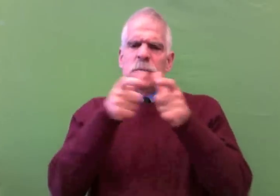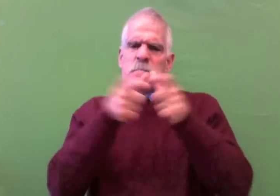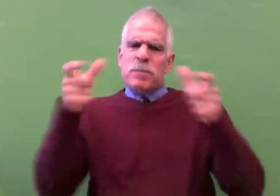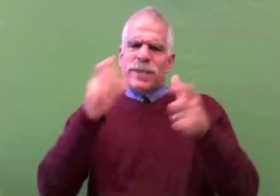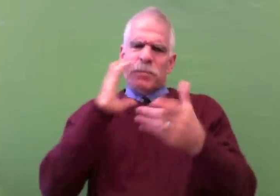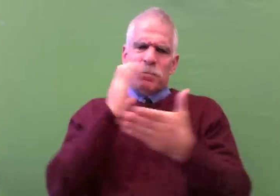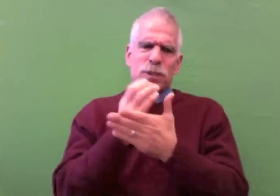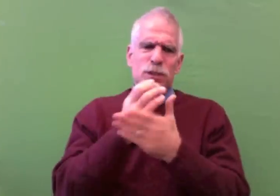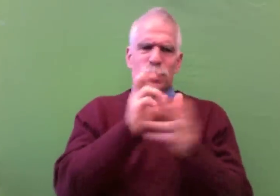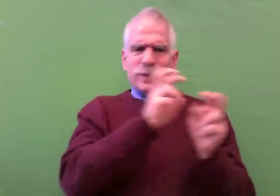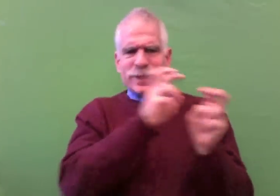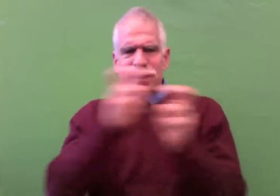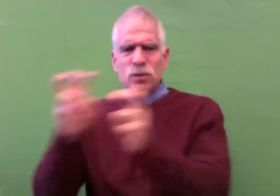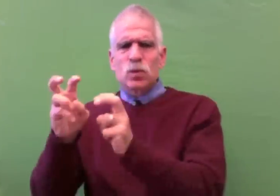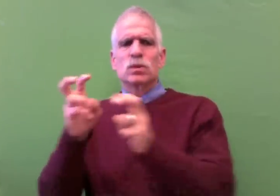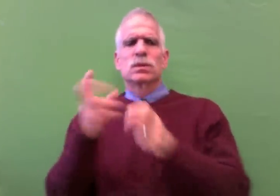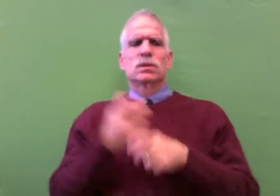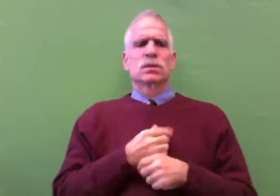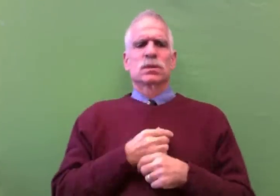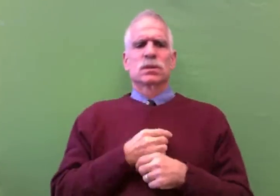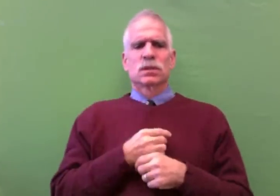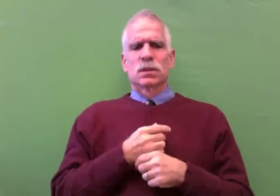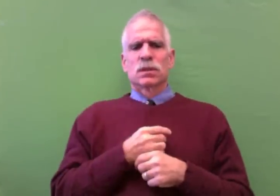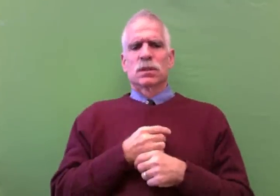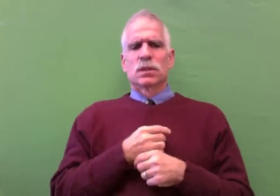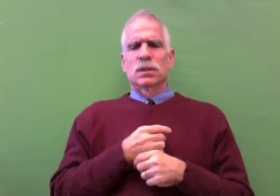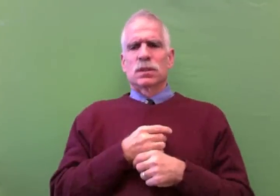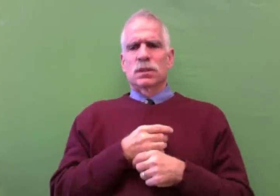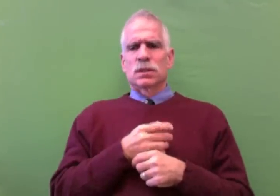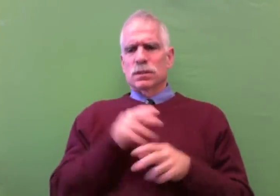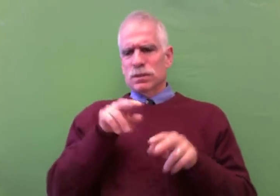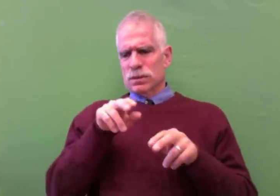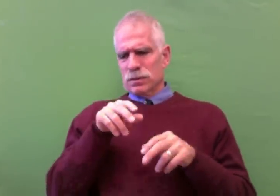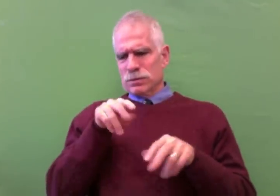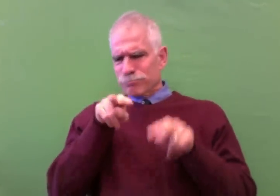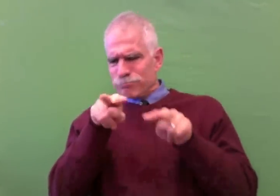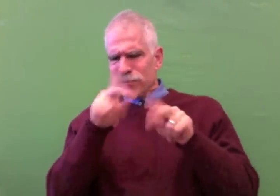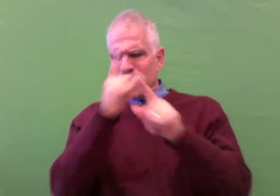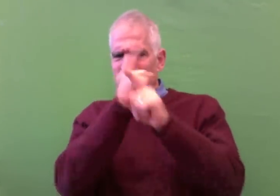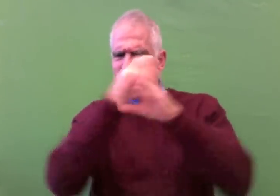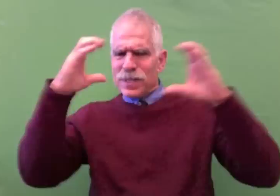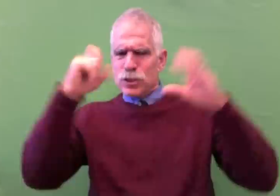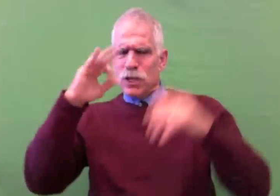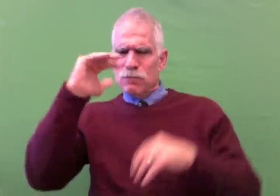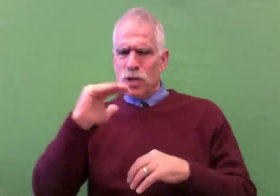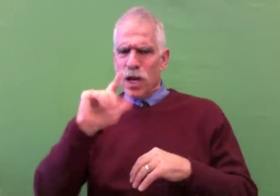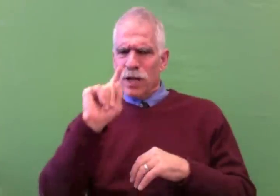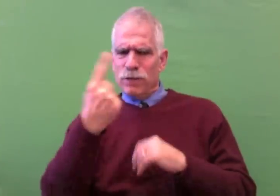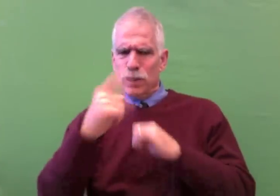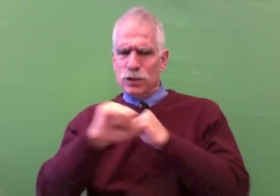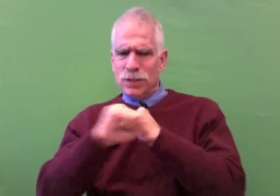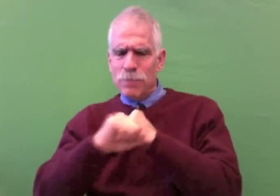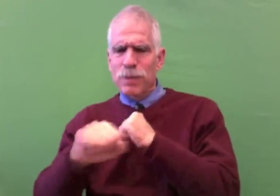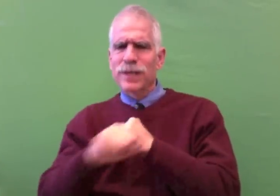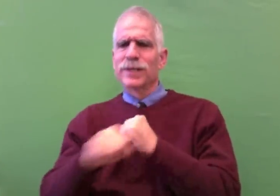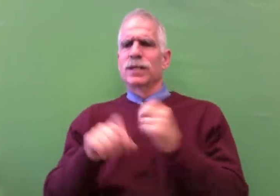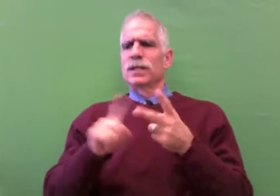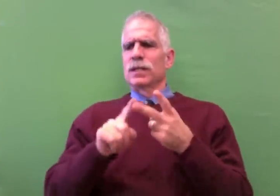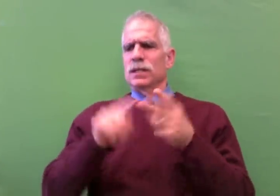So the role of the steering committee is to look at big picture issues, to look at the